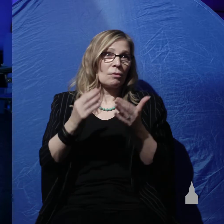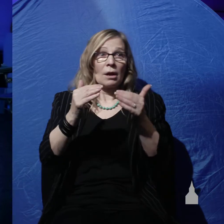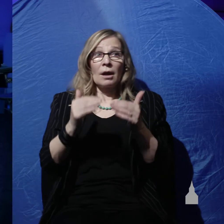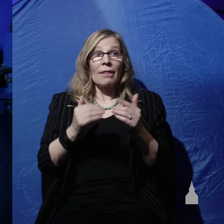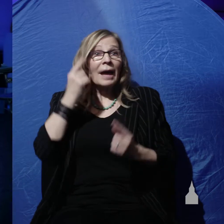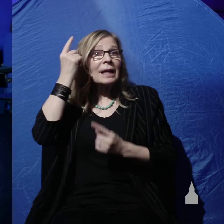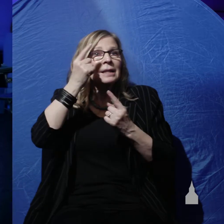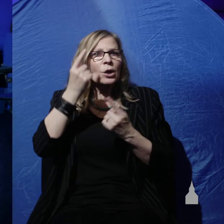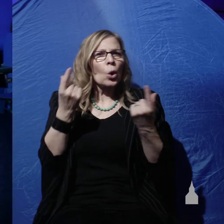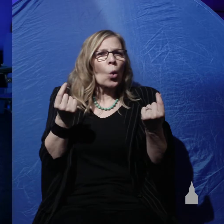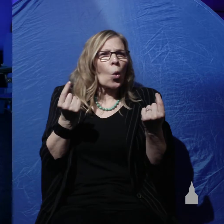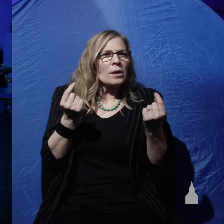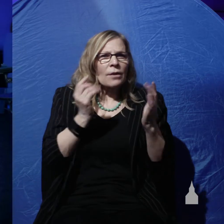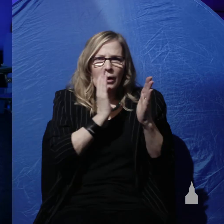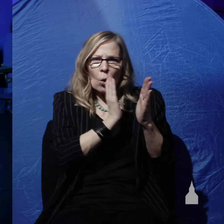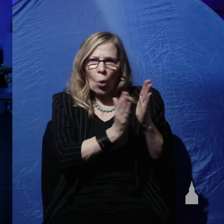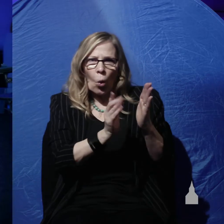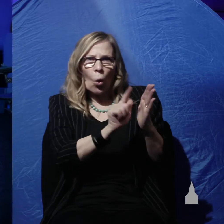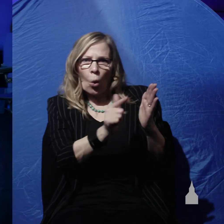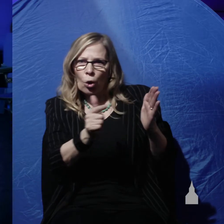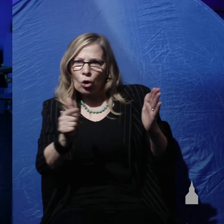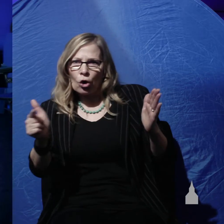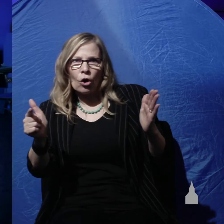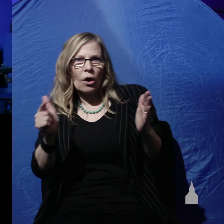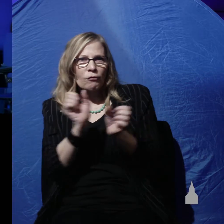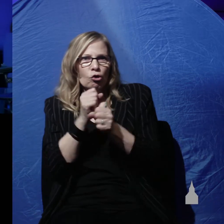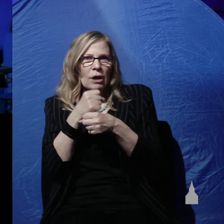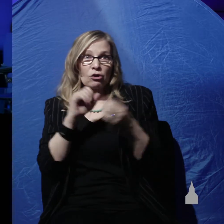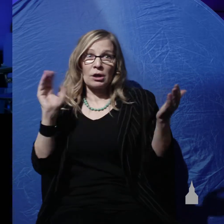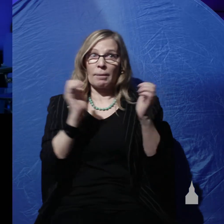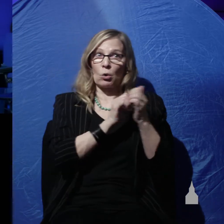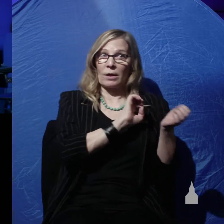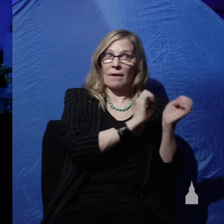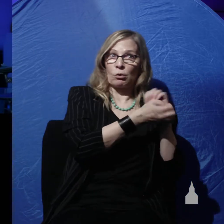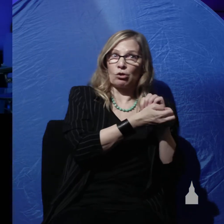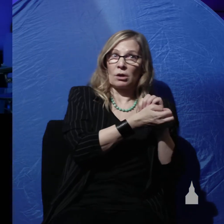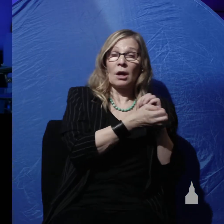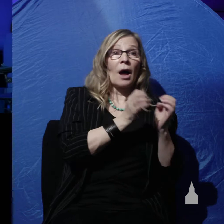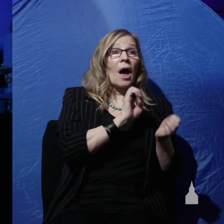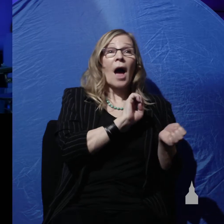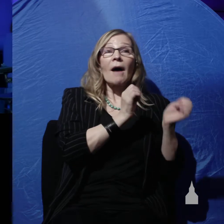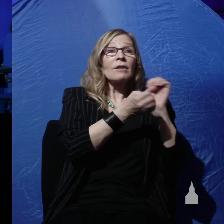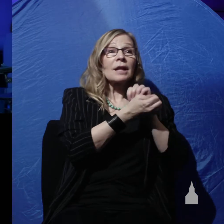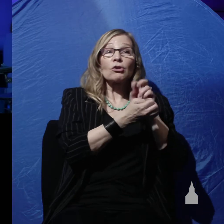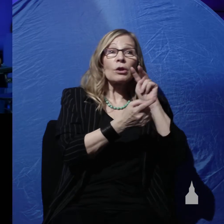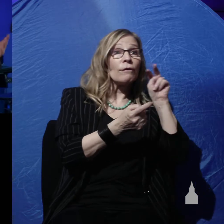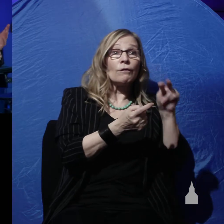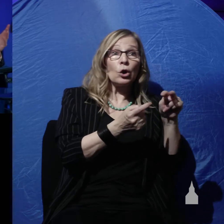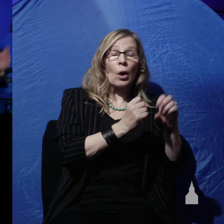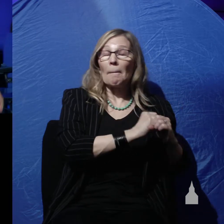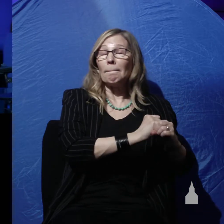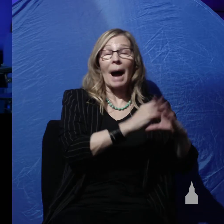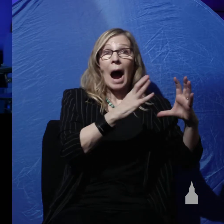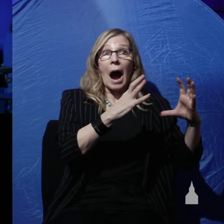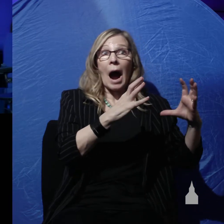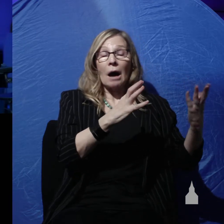order of creation versus the order of evolution. As I've already noted, the evolutionary view is you have the Big Bang billions of years ago.